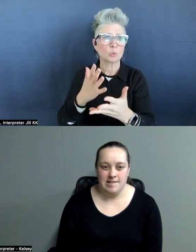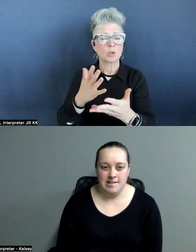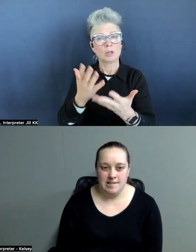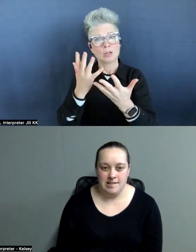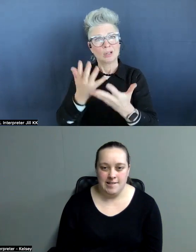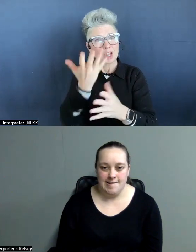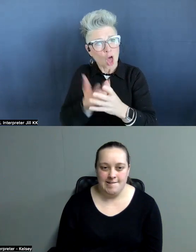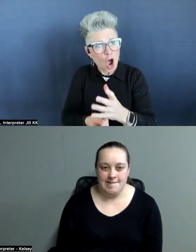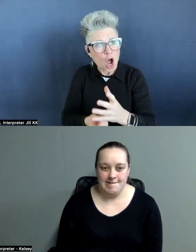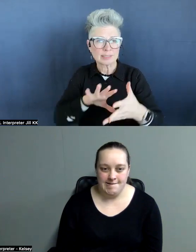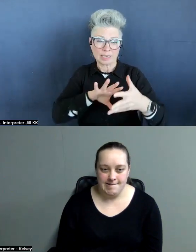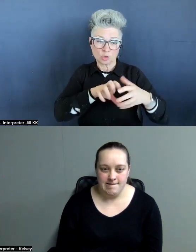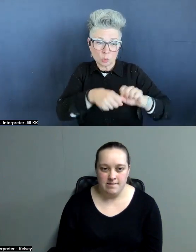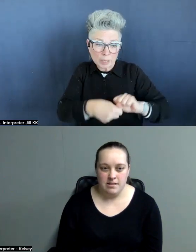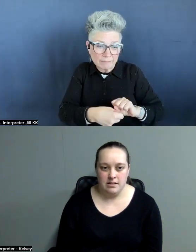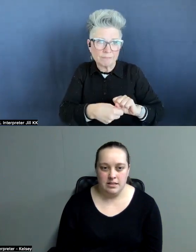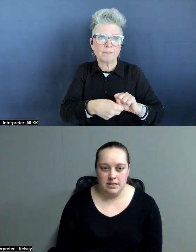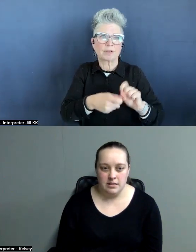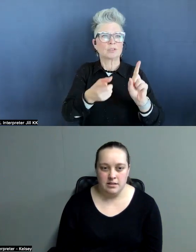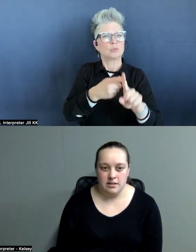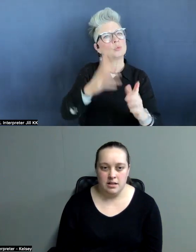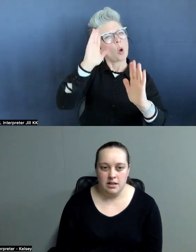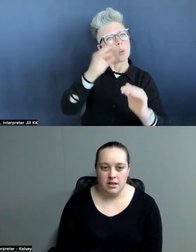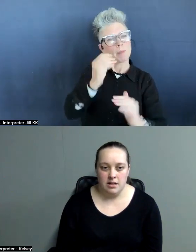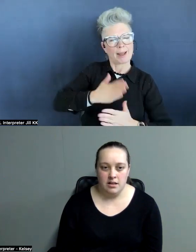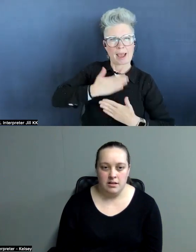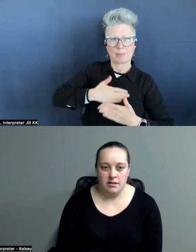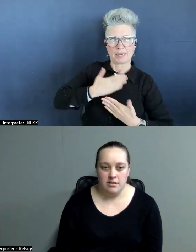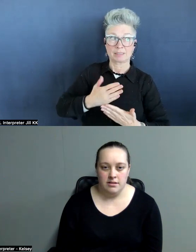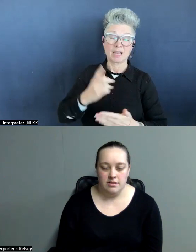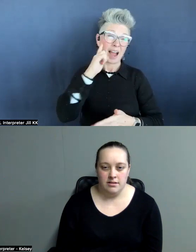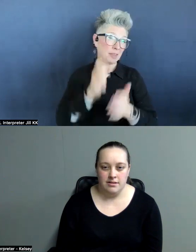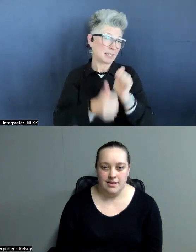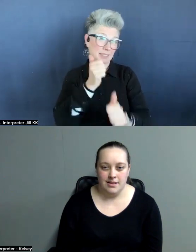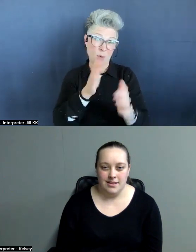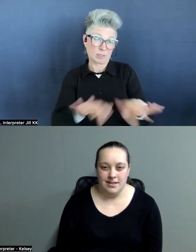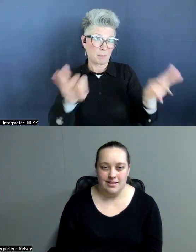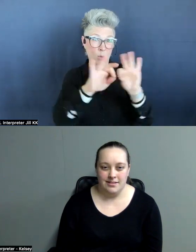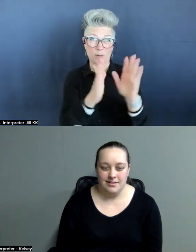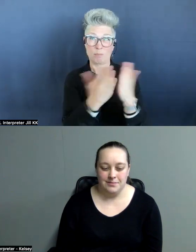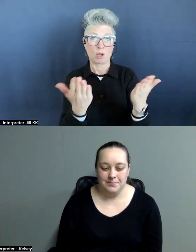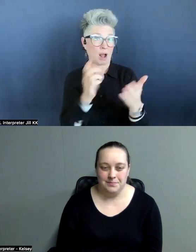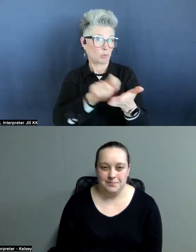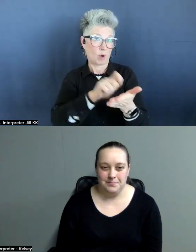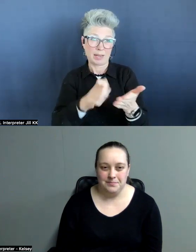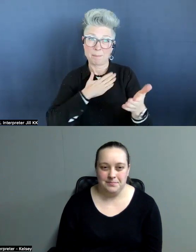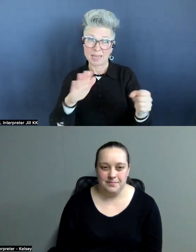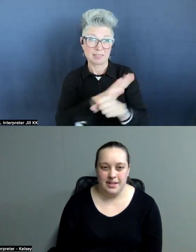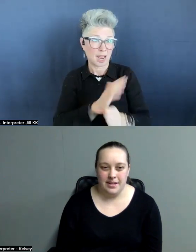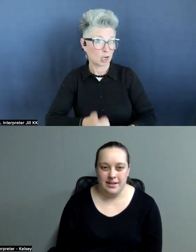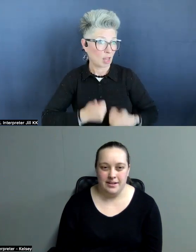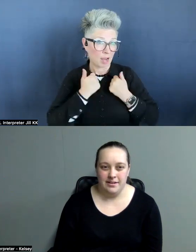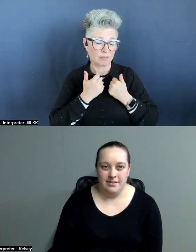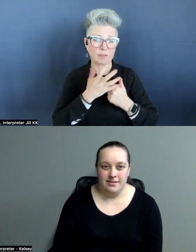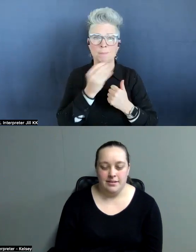hope and happiness. And, you know, I think it's probably the most important book I'll ever write in my entire life. And the number of